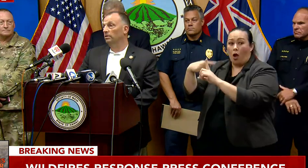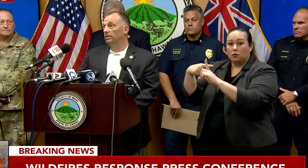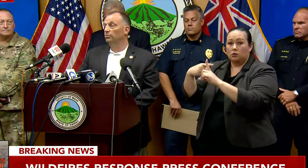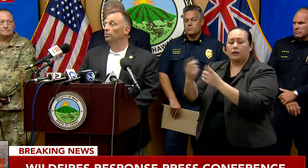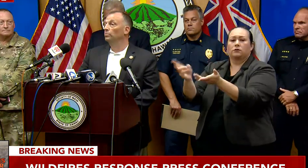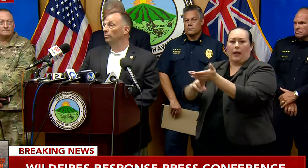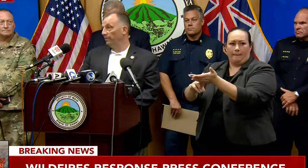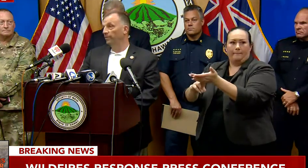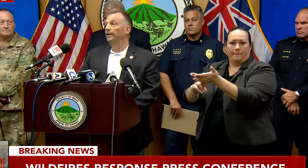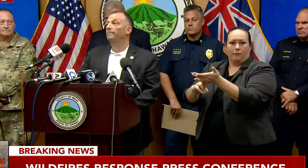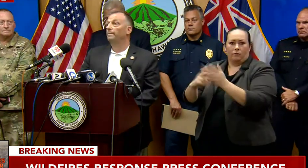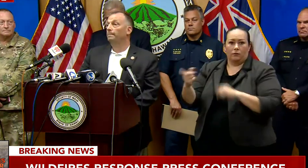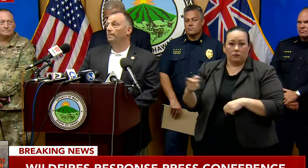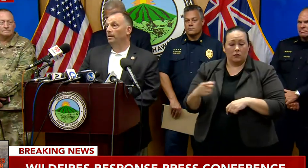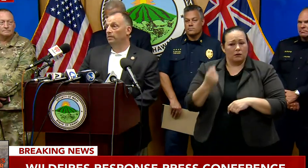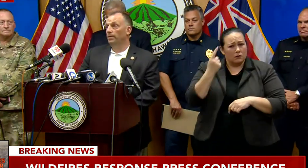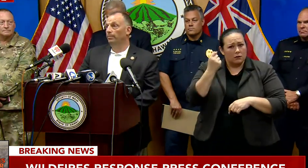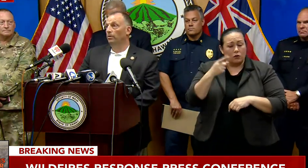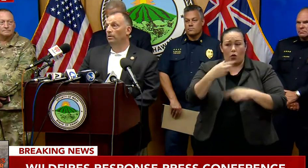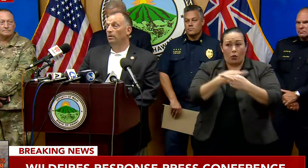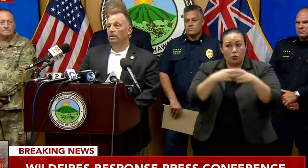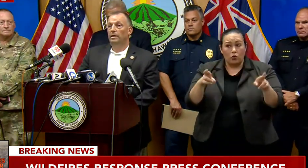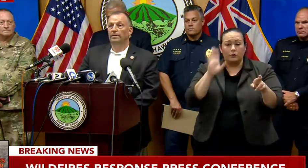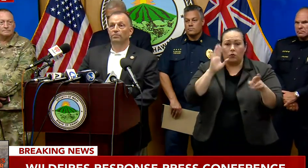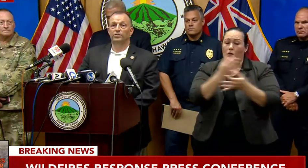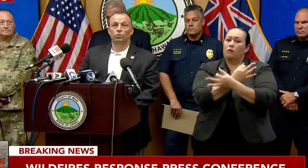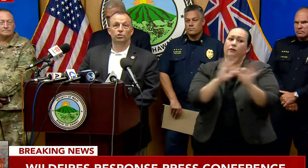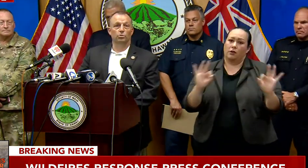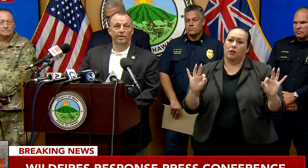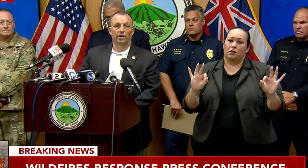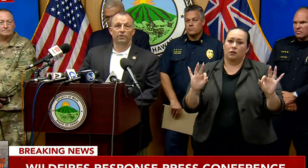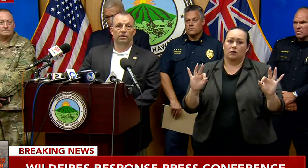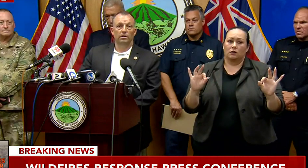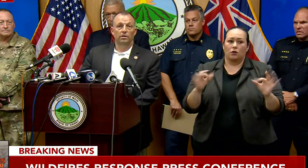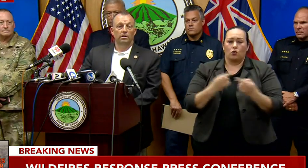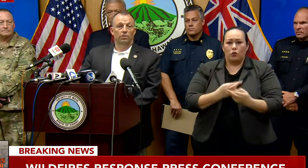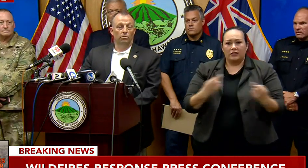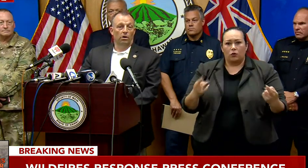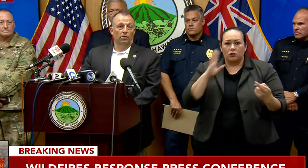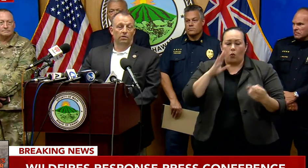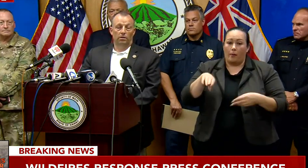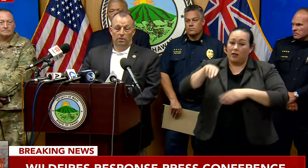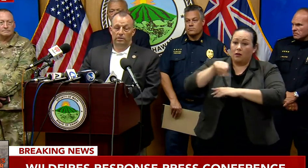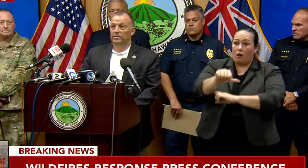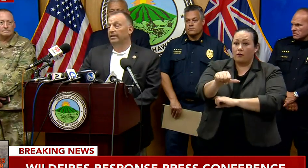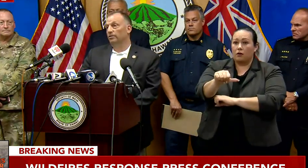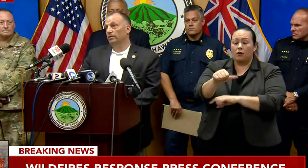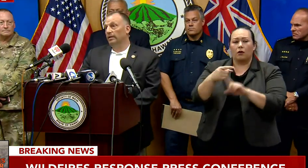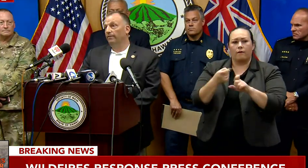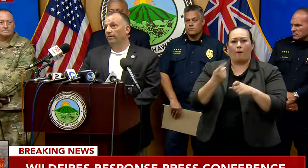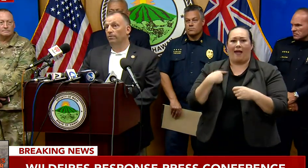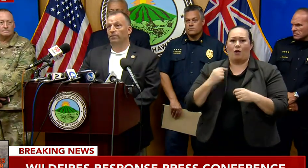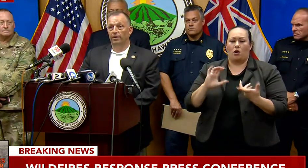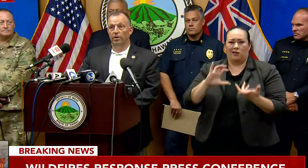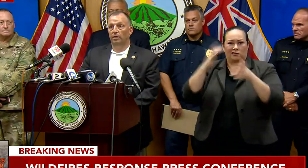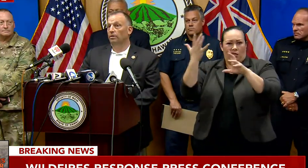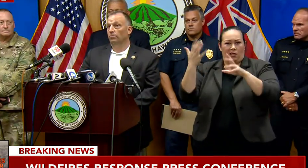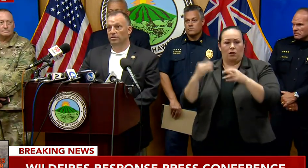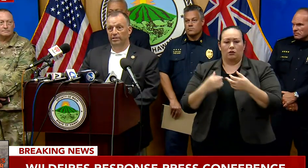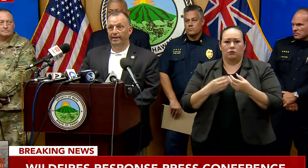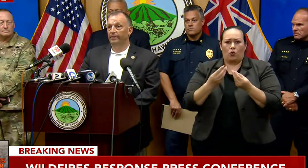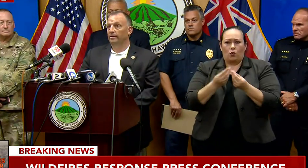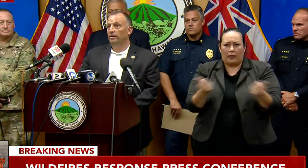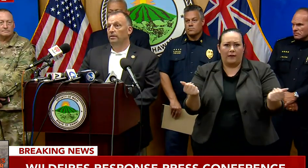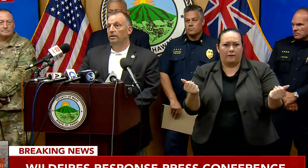shelter, these rooms will be free to people. And the resources will be covered through our disaster relief, through FEMA,